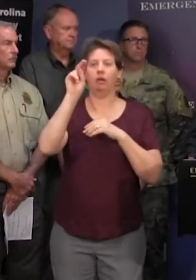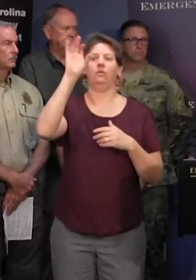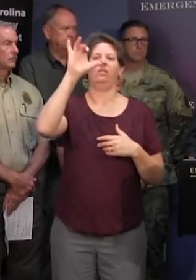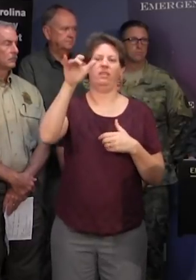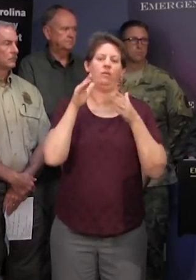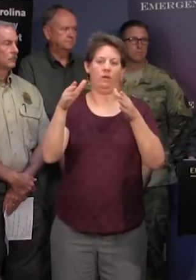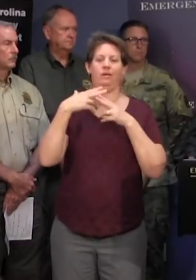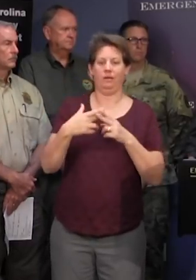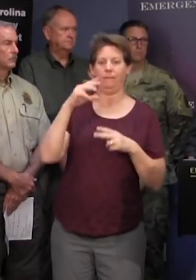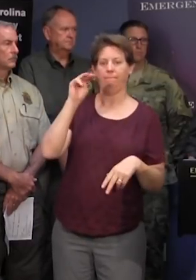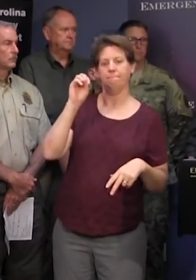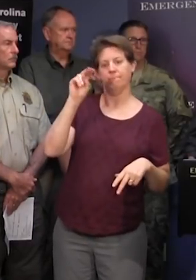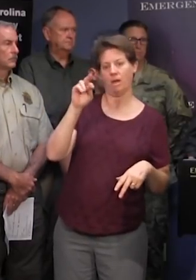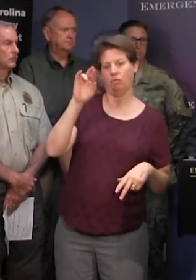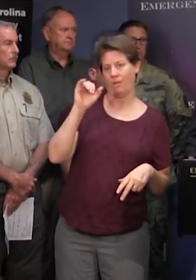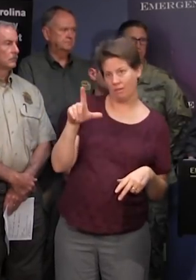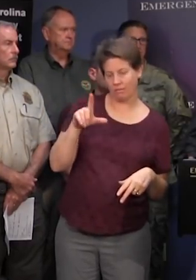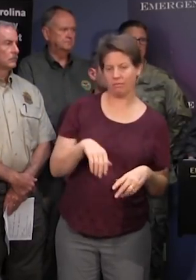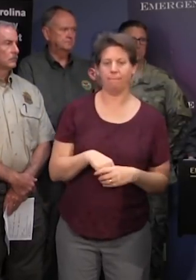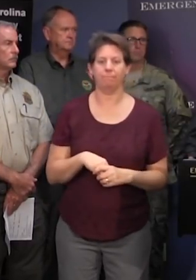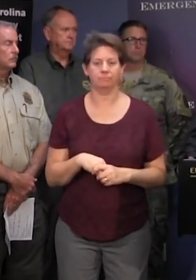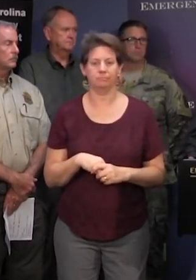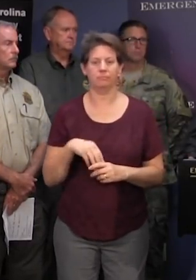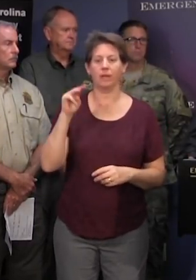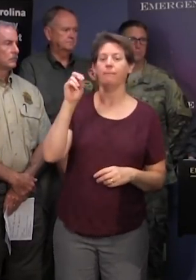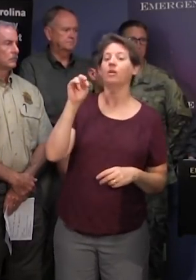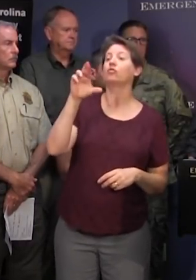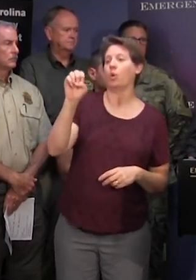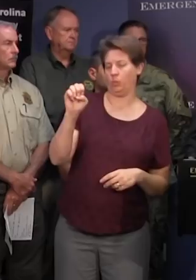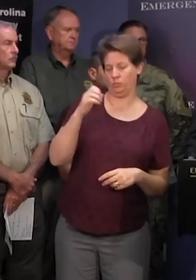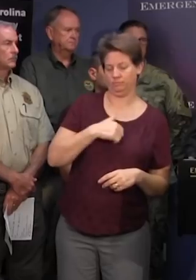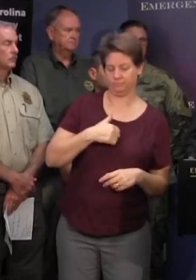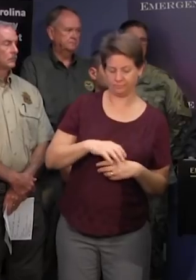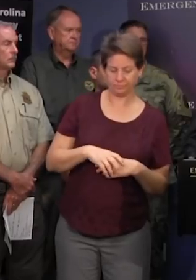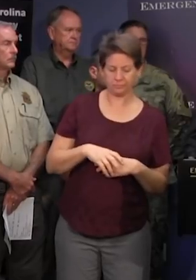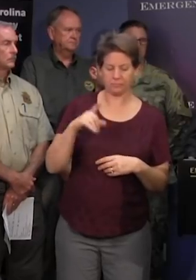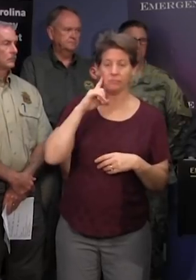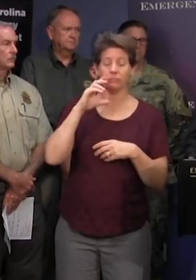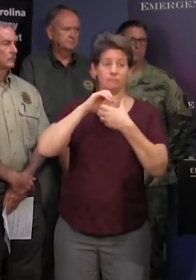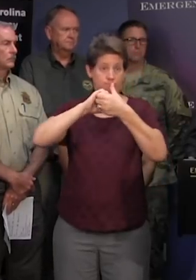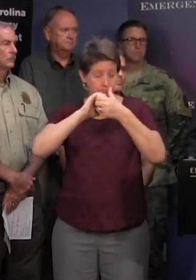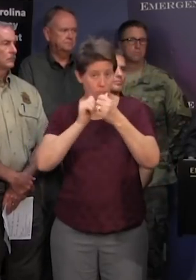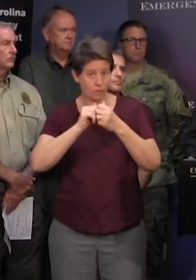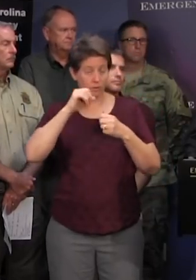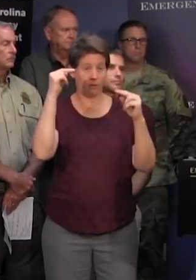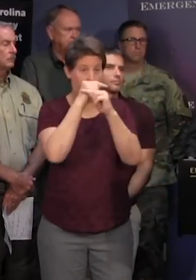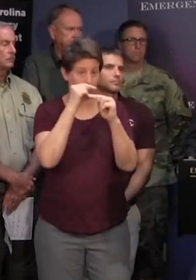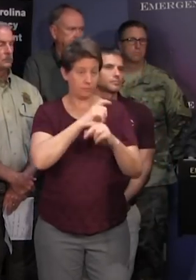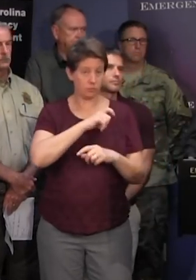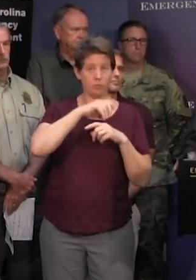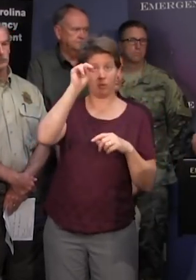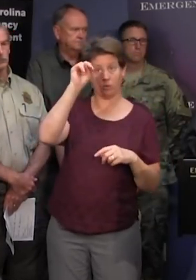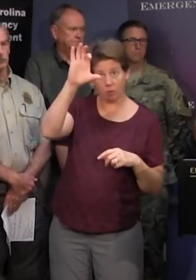the town of monroe uh we've coordinated with uh the highway patrol in north carolina we will have